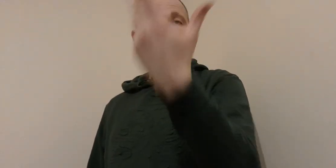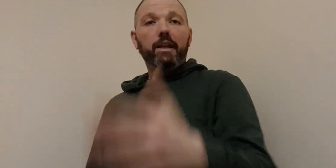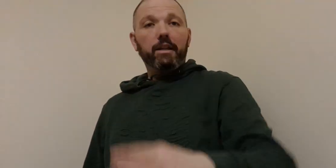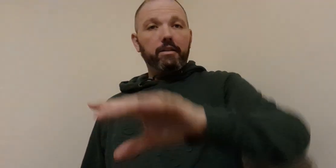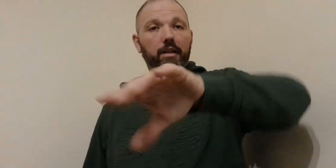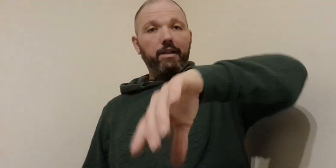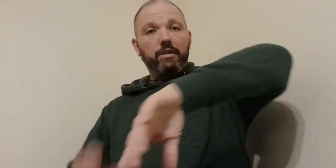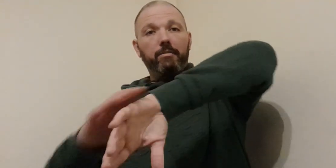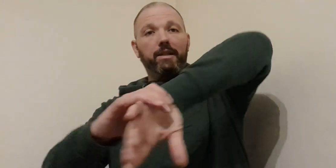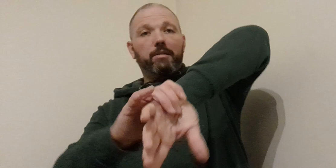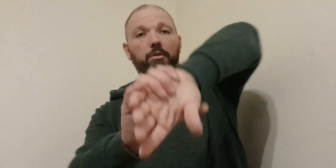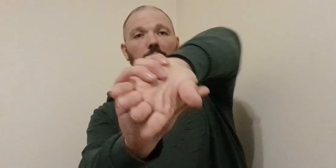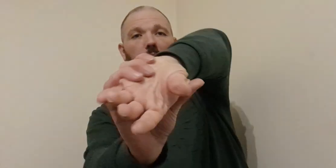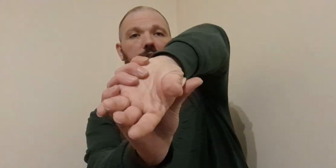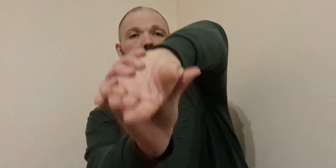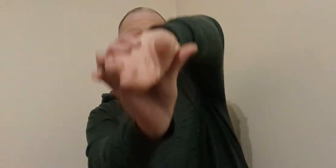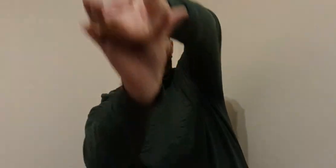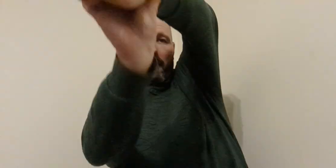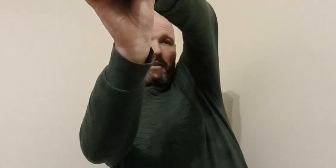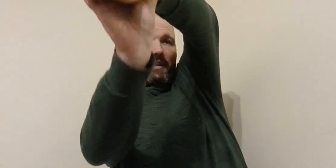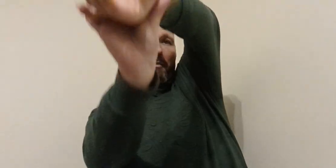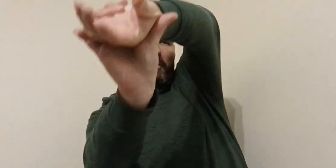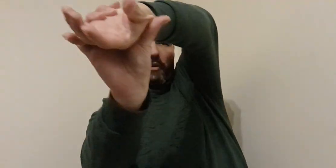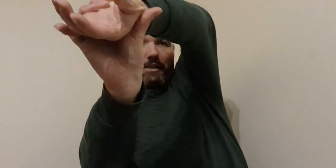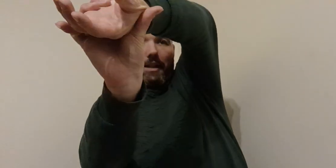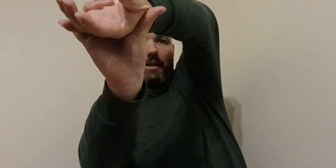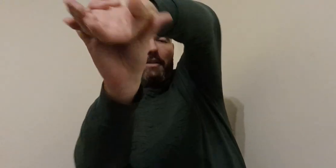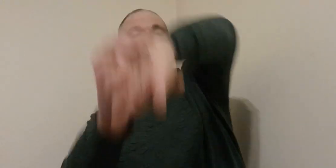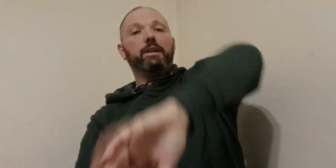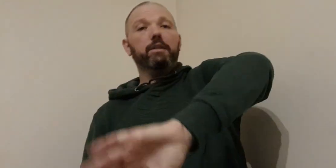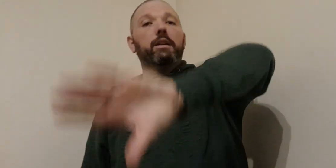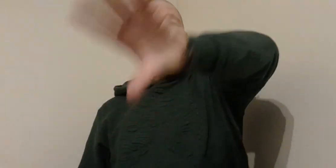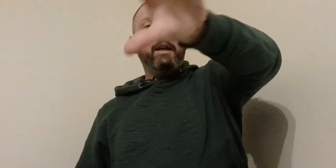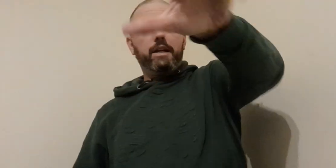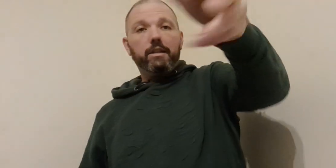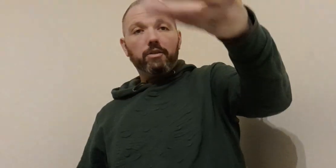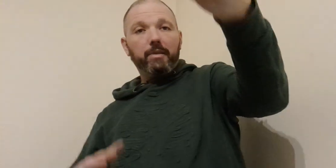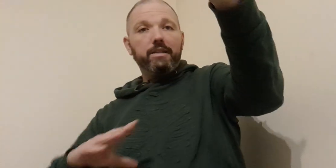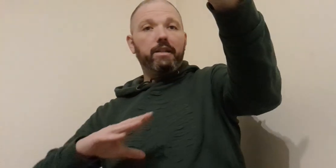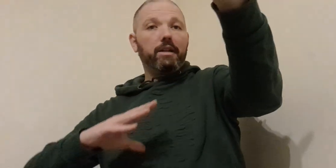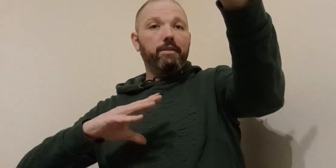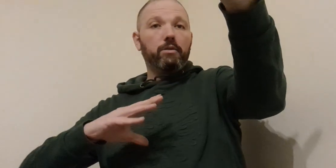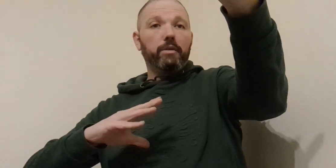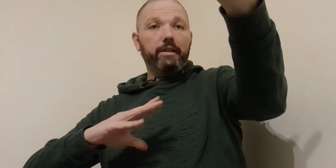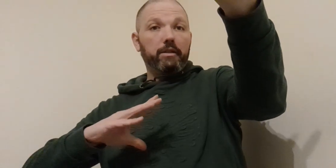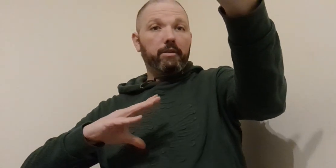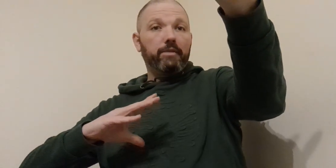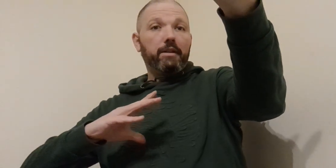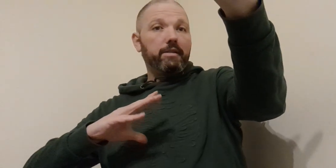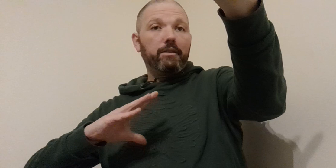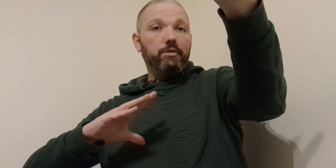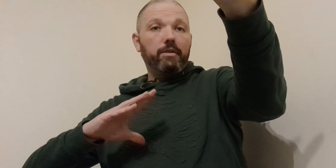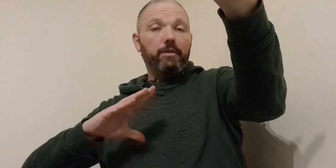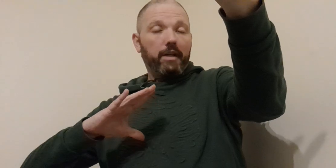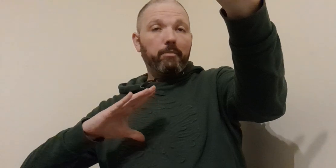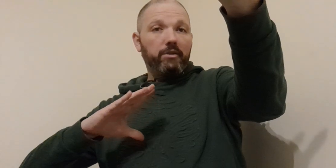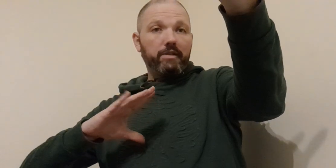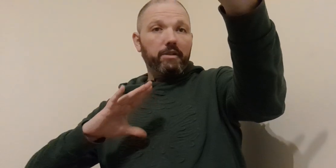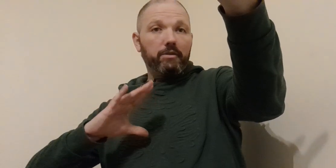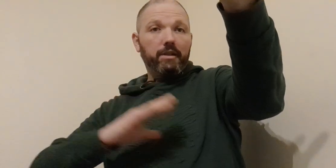to actually basically put the person into a kind of a semi-joint lock like go here and then you're basically kind of going like with various like with different options like go to